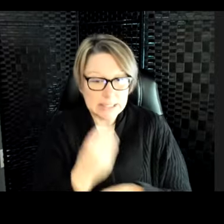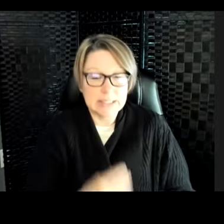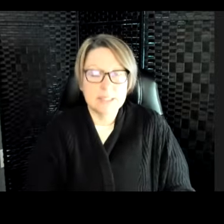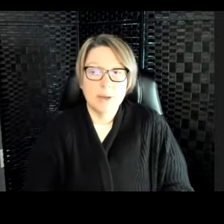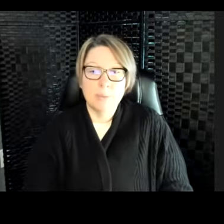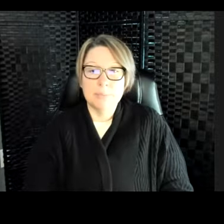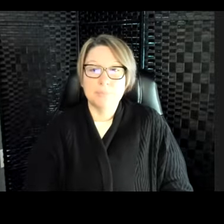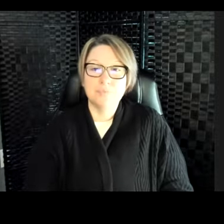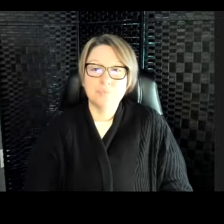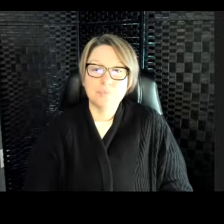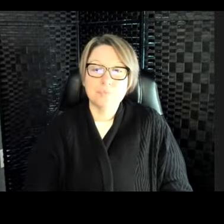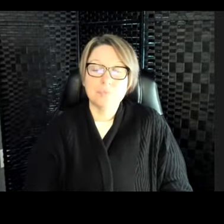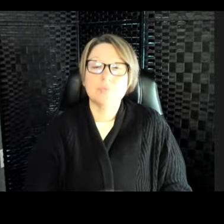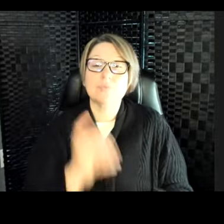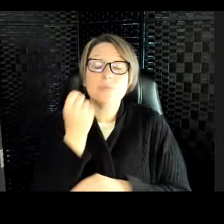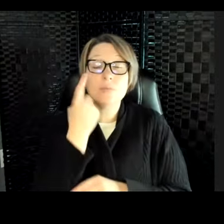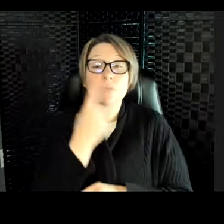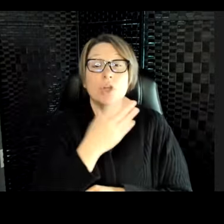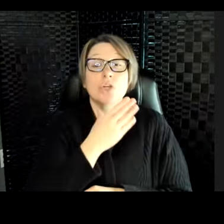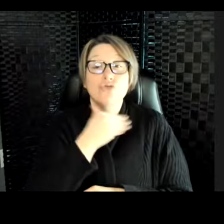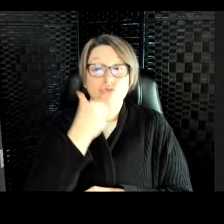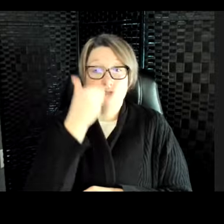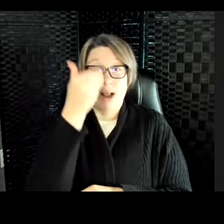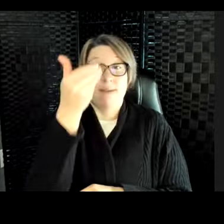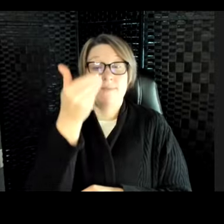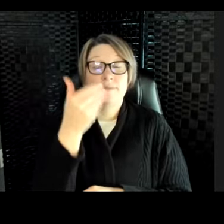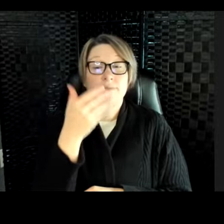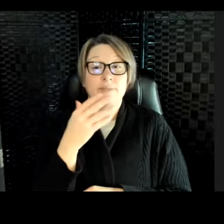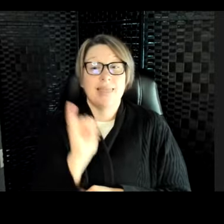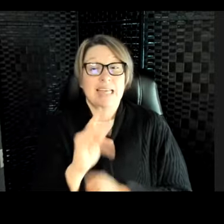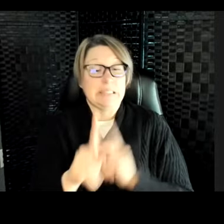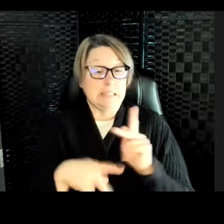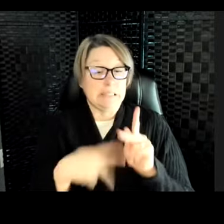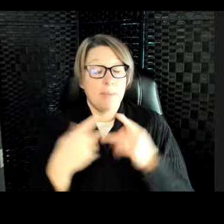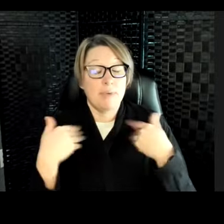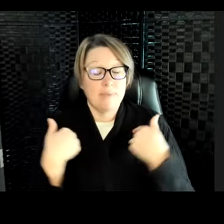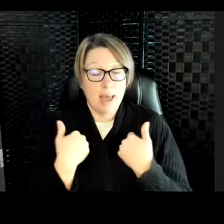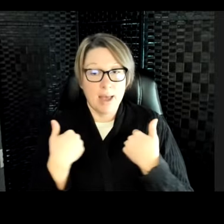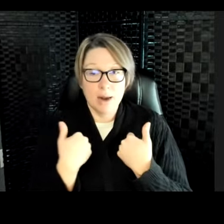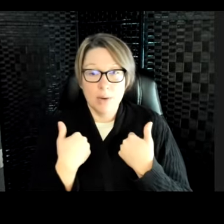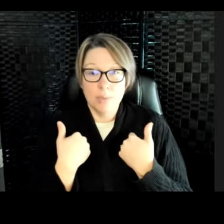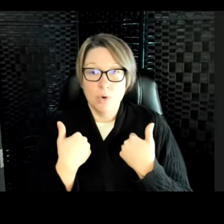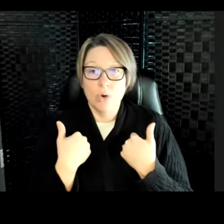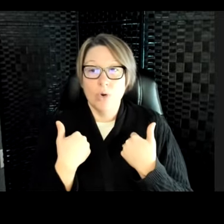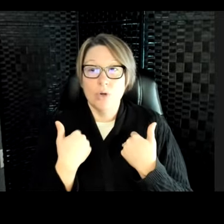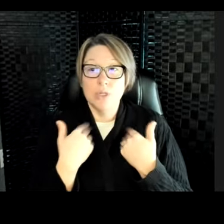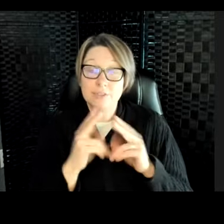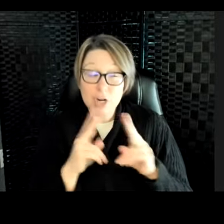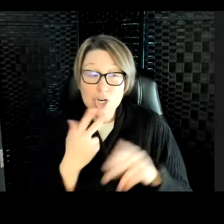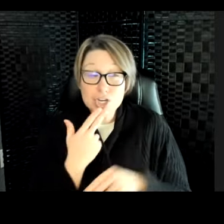Now, giraffes are a type of animal that is very cute, but we have